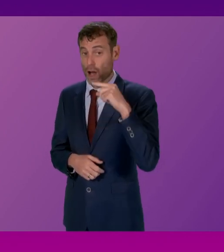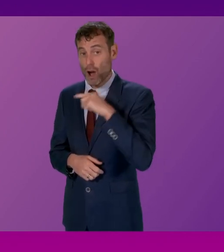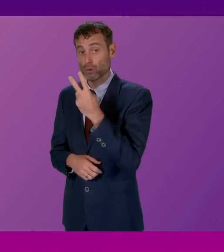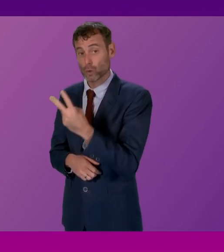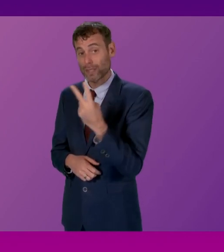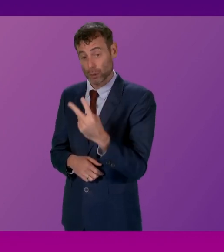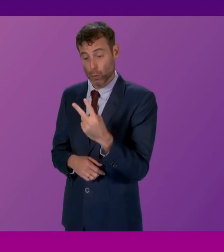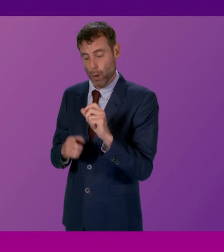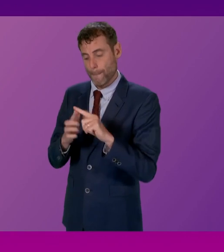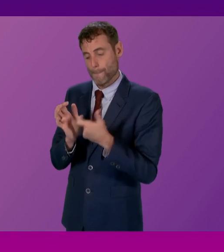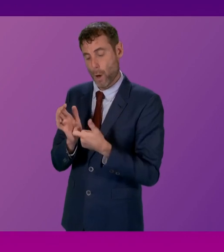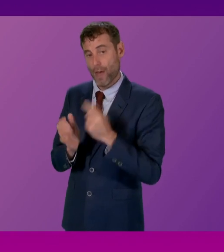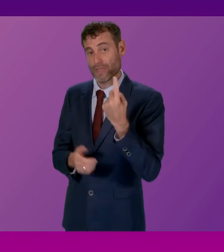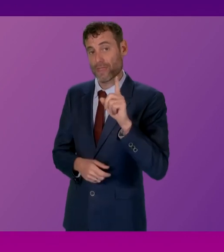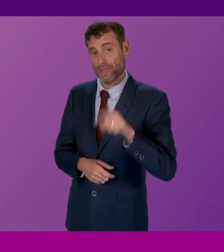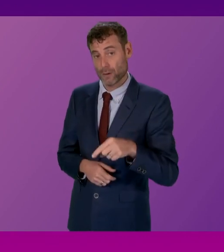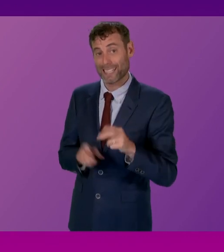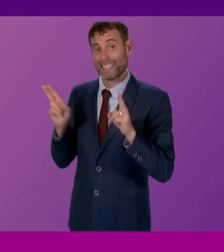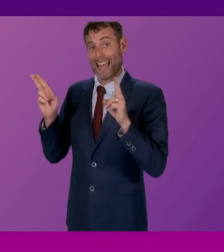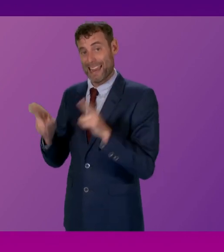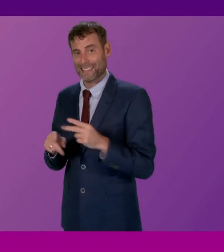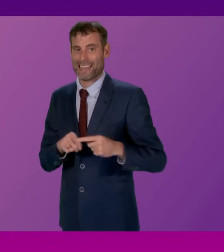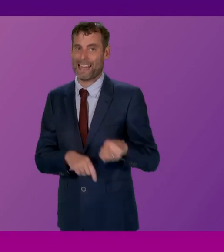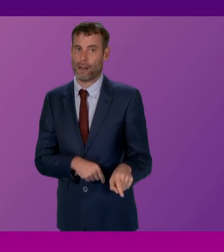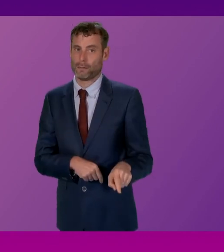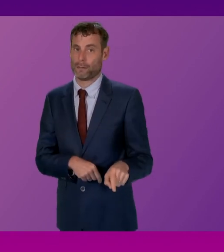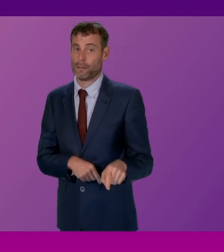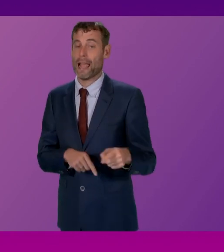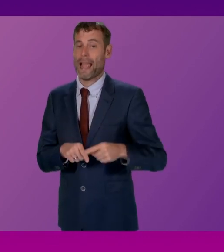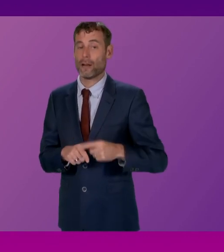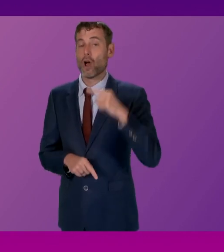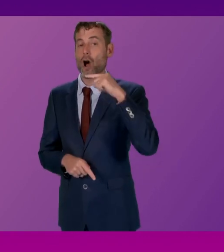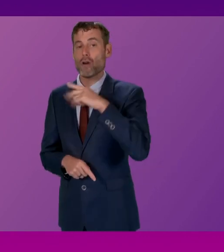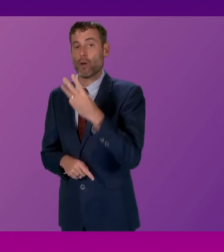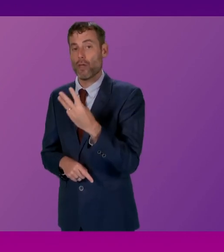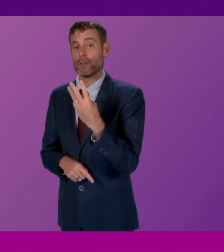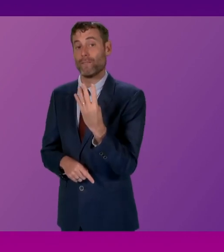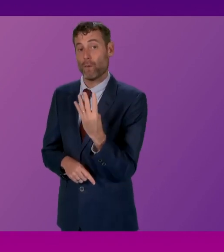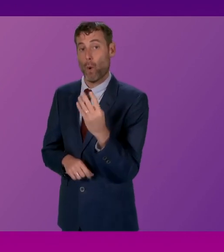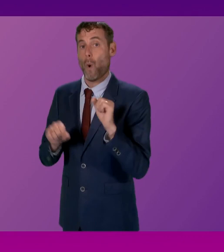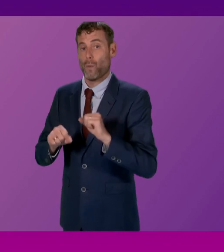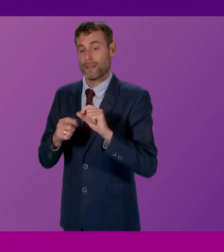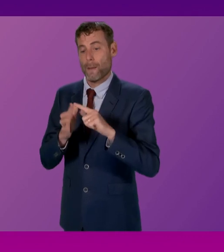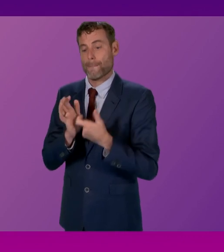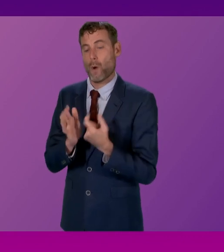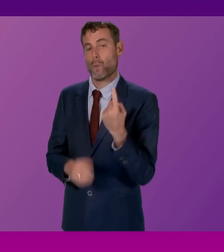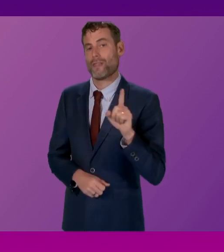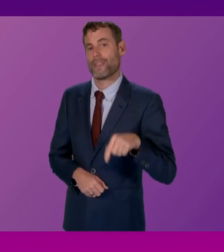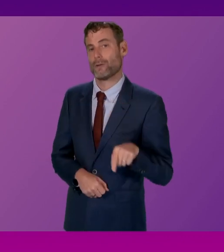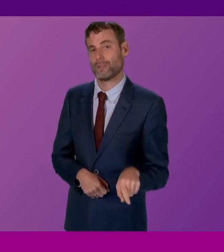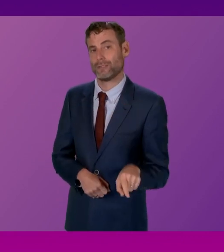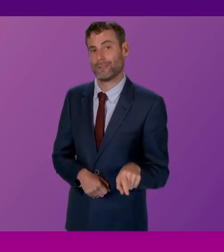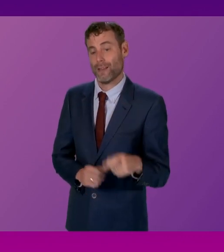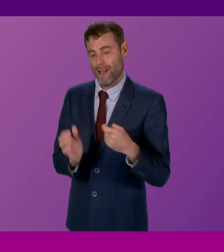per 1,000. That's fewer than in England, but 134 patients per 1,000 are on the